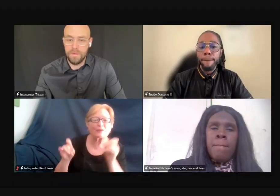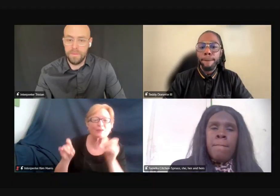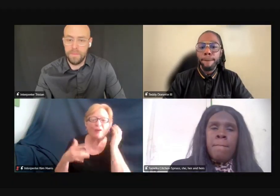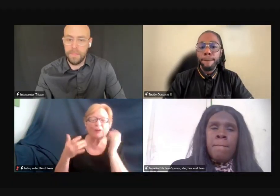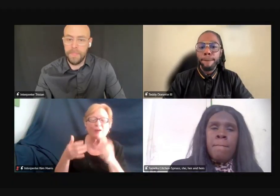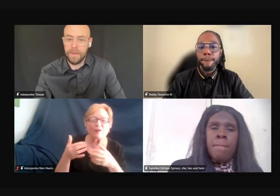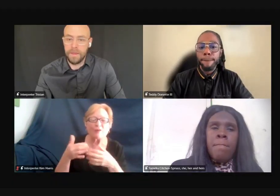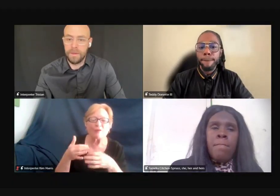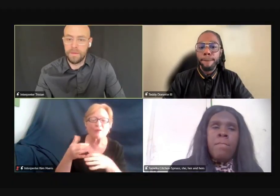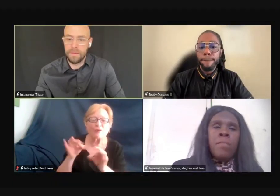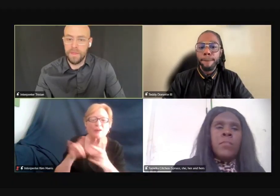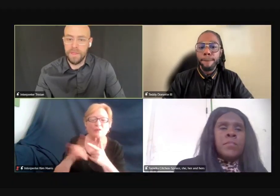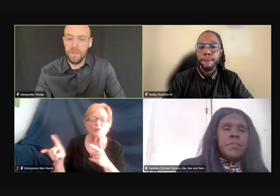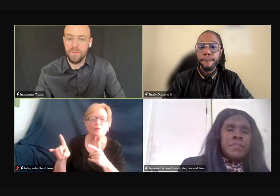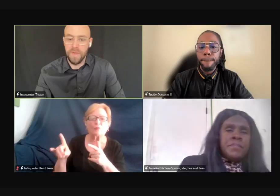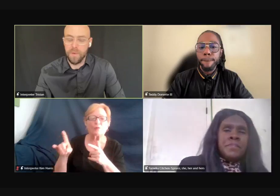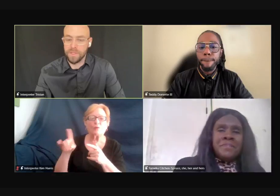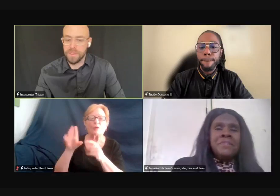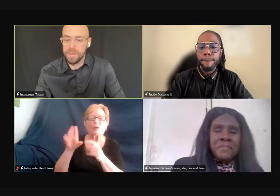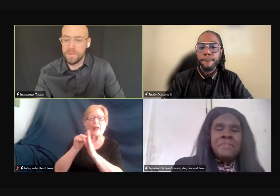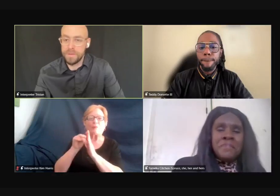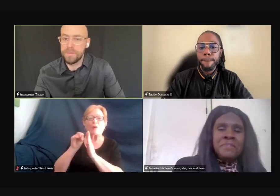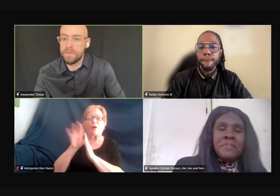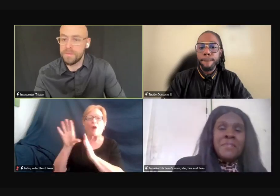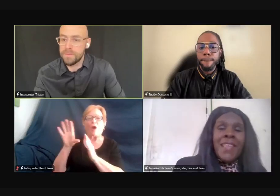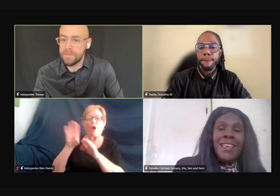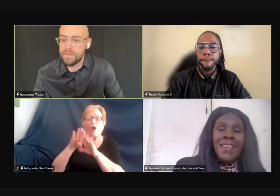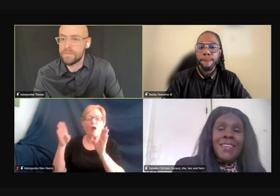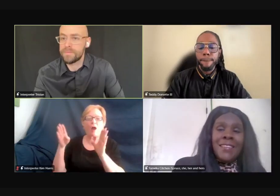free to, um, turn your camera on. And thank you for that question.